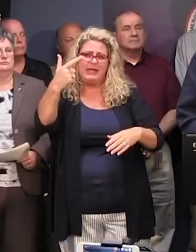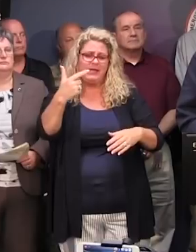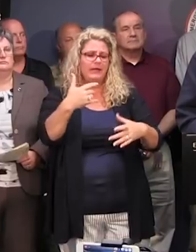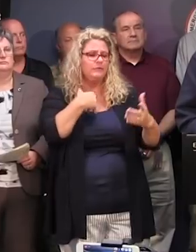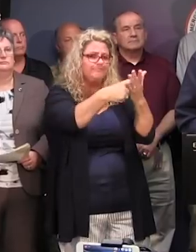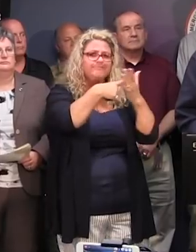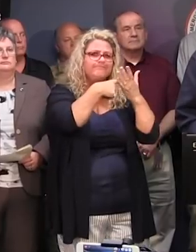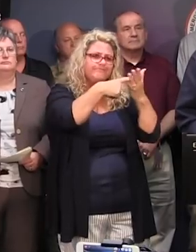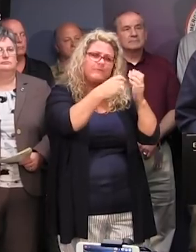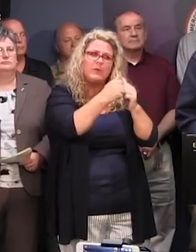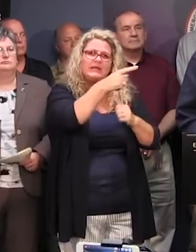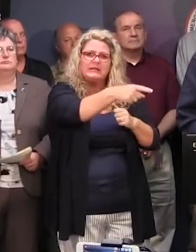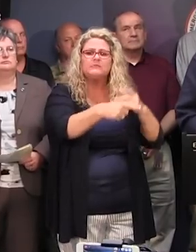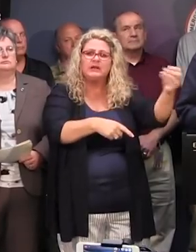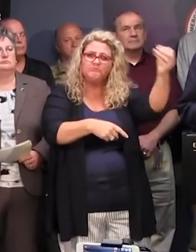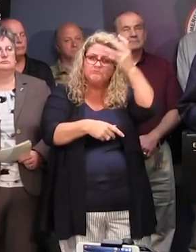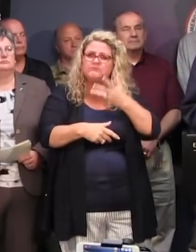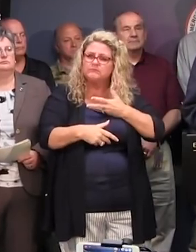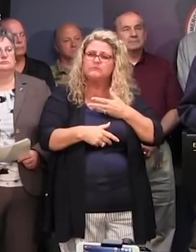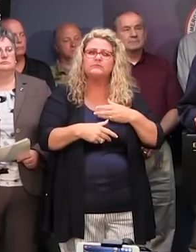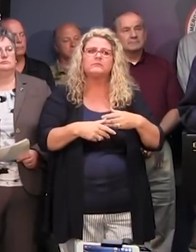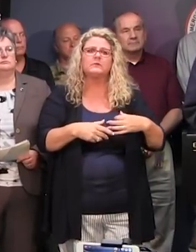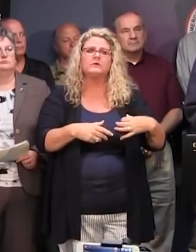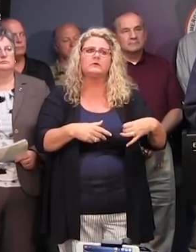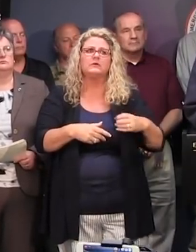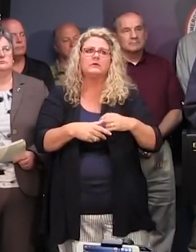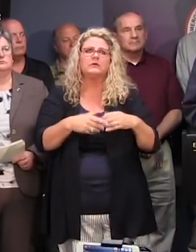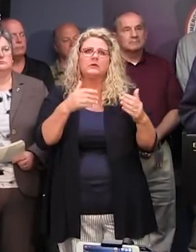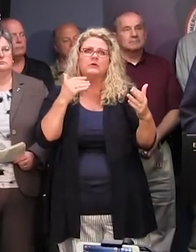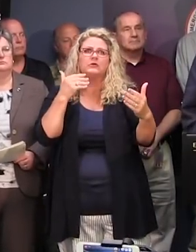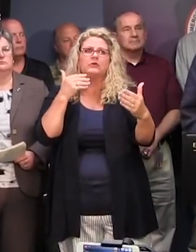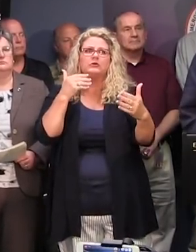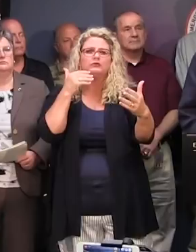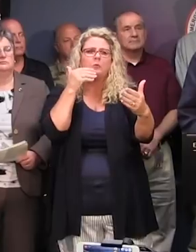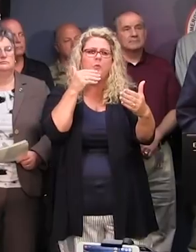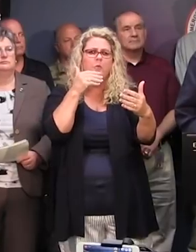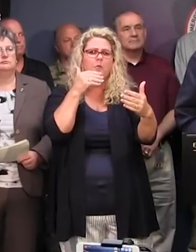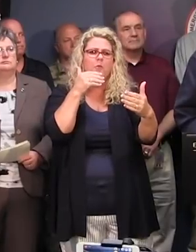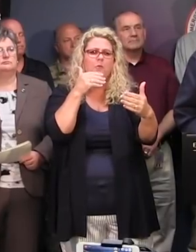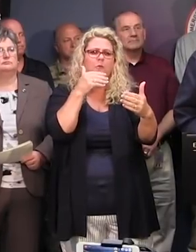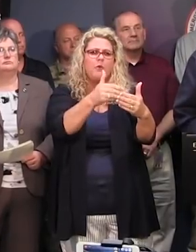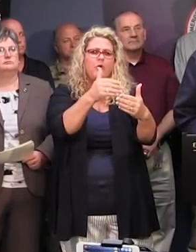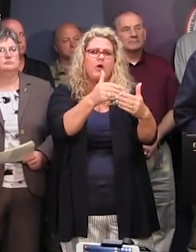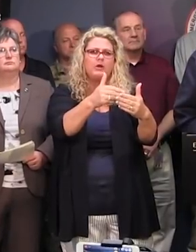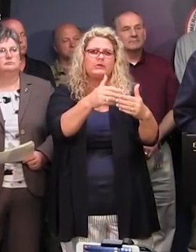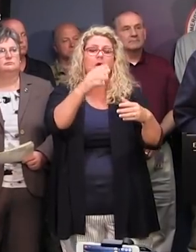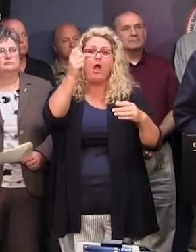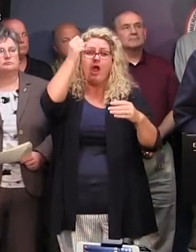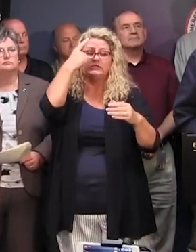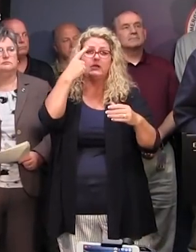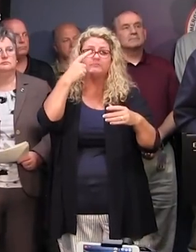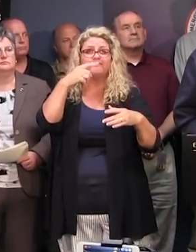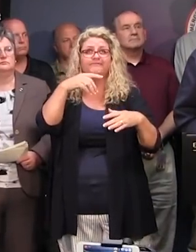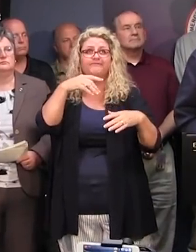the analysis so far is that it's towards the end of the edge of one